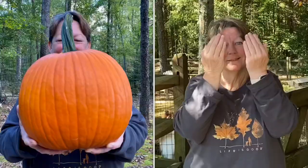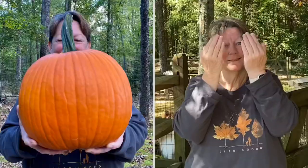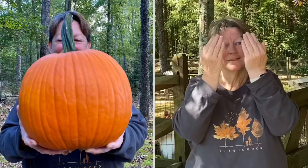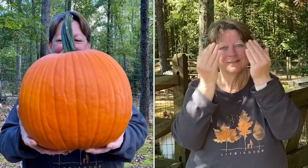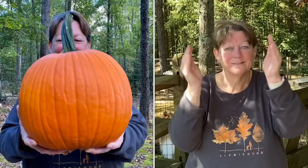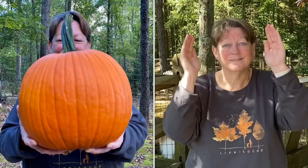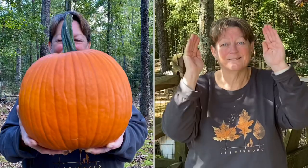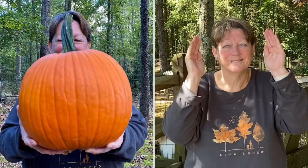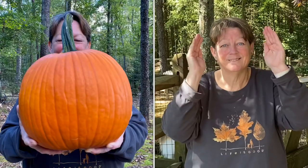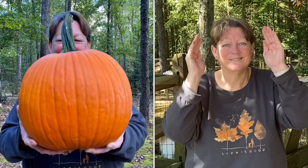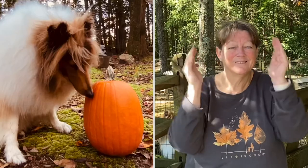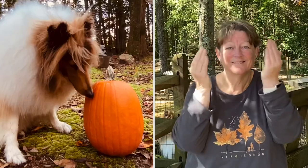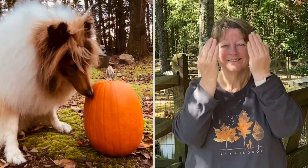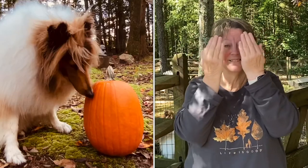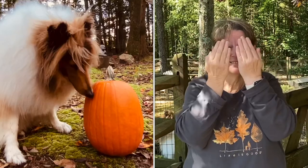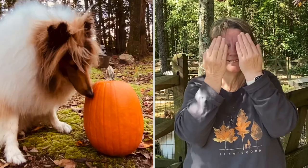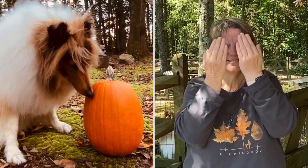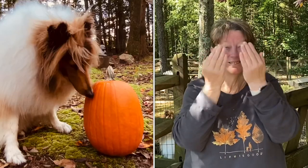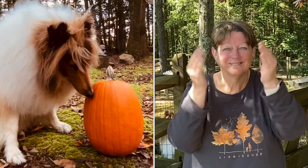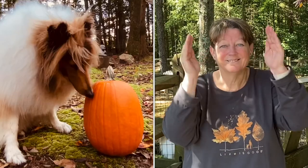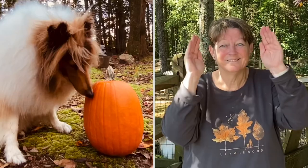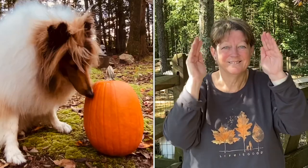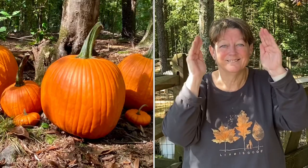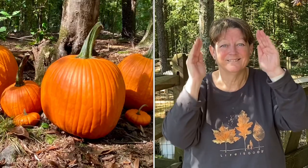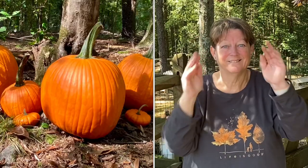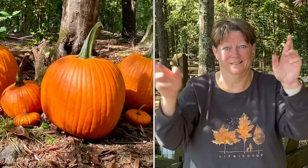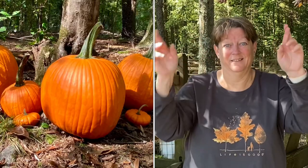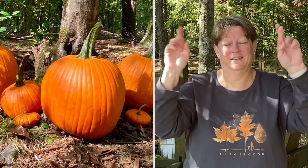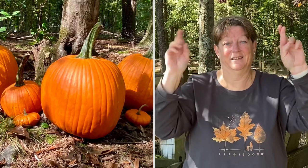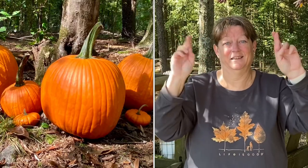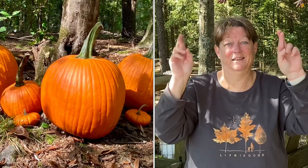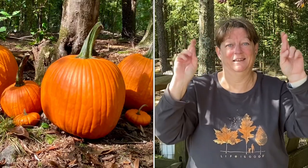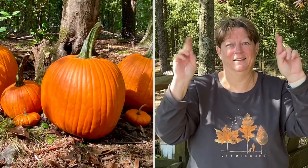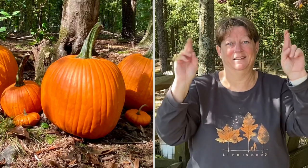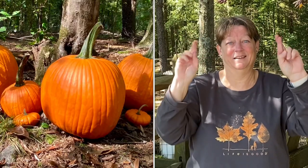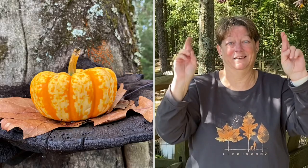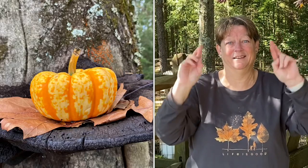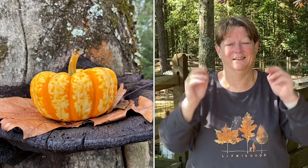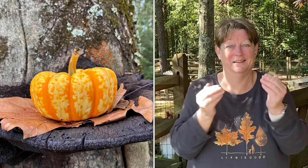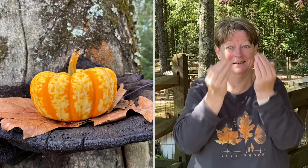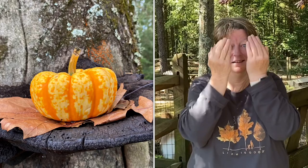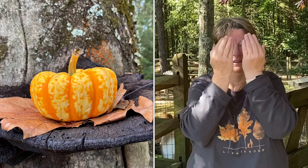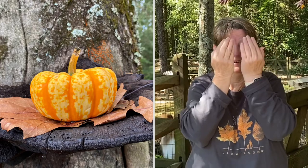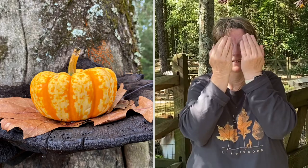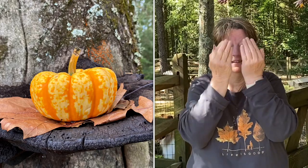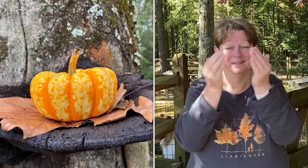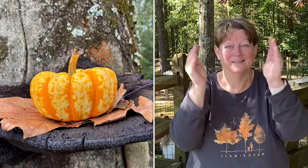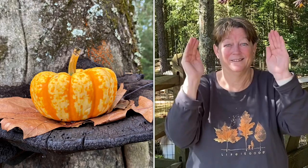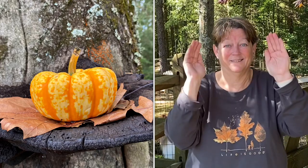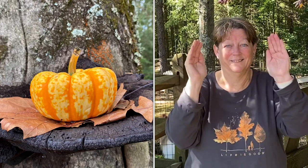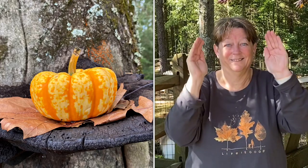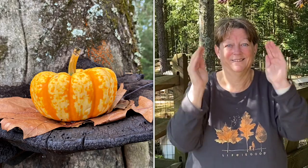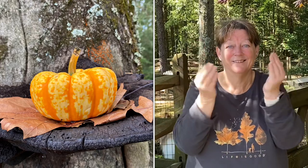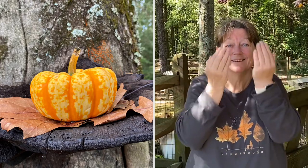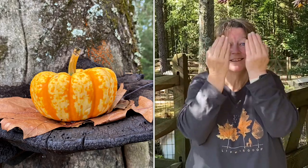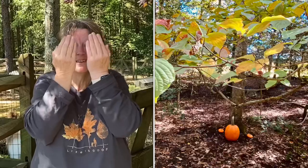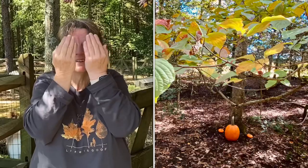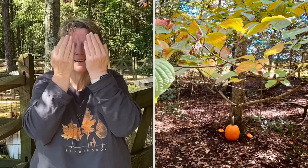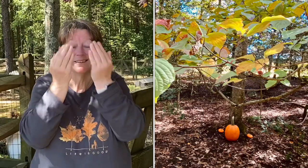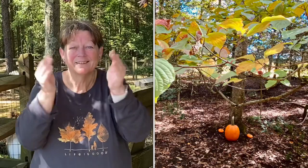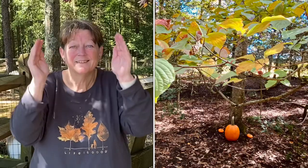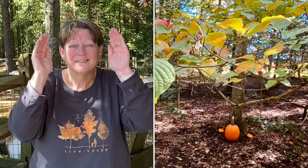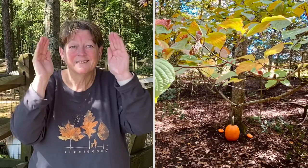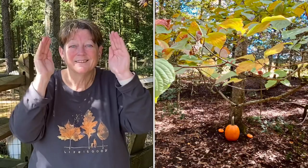halloween halloween then we'll be ready for halloween